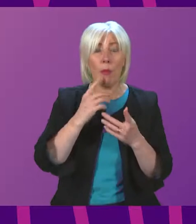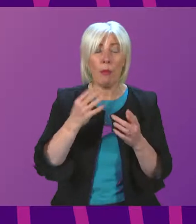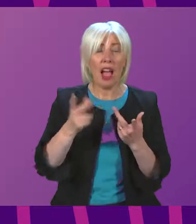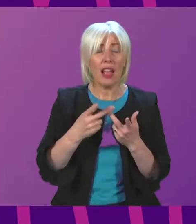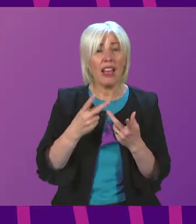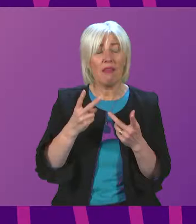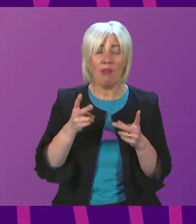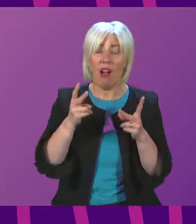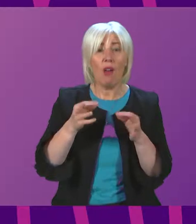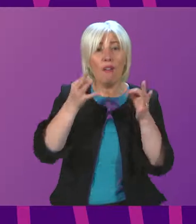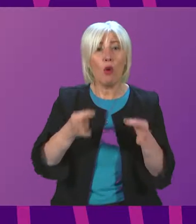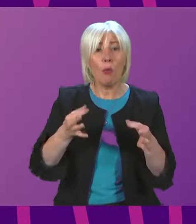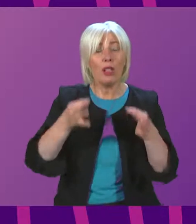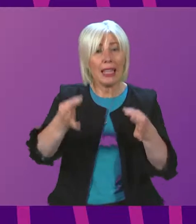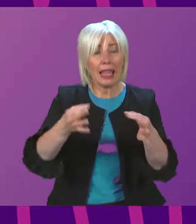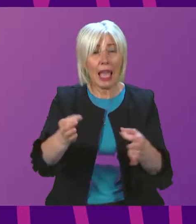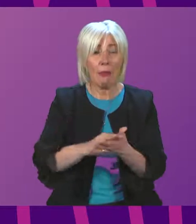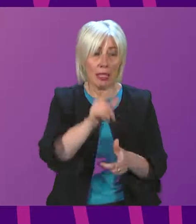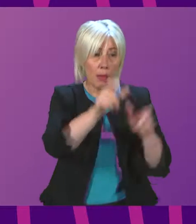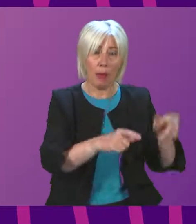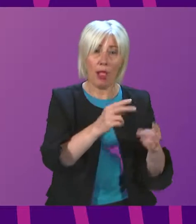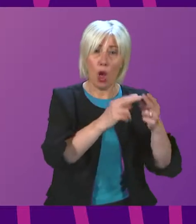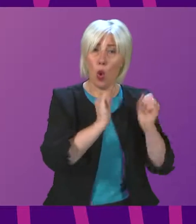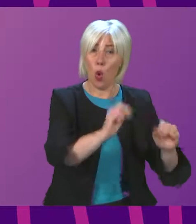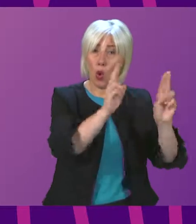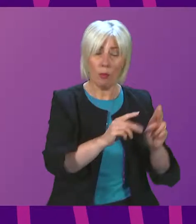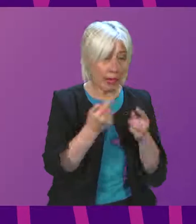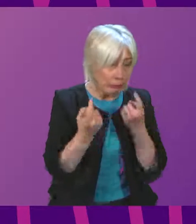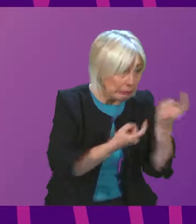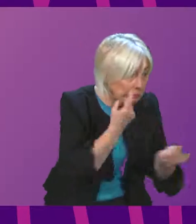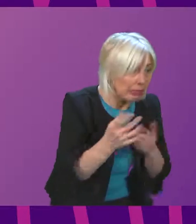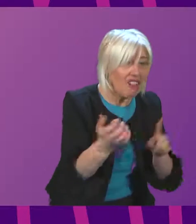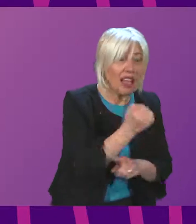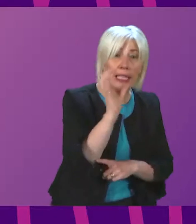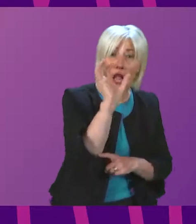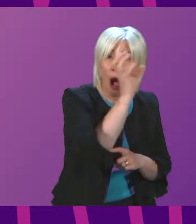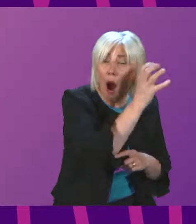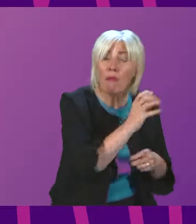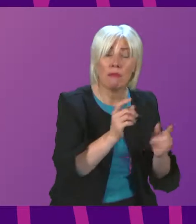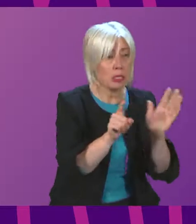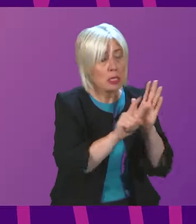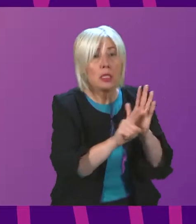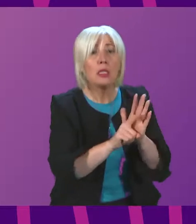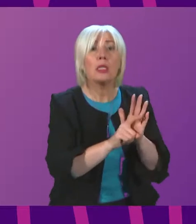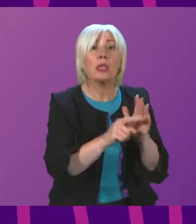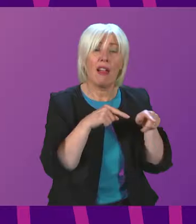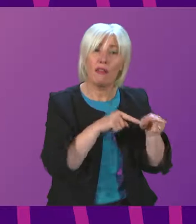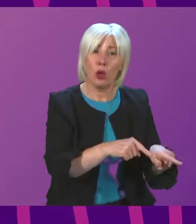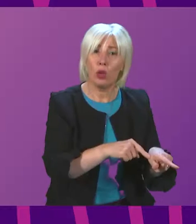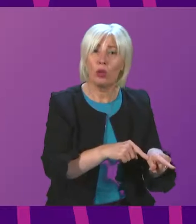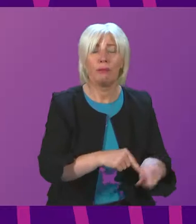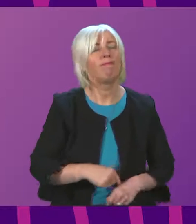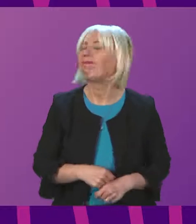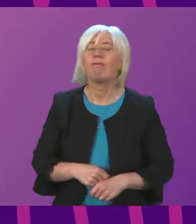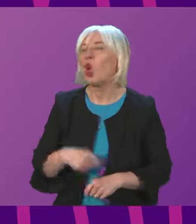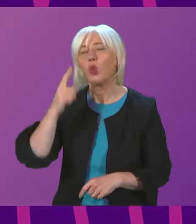and give homeowners more time to source the alarms and comply? Cabinet Secretary? No, I don't believe that would be the right